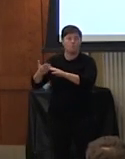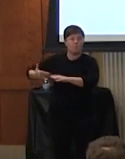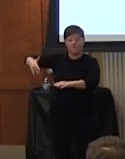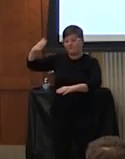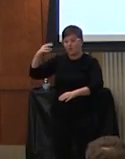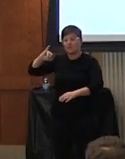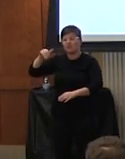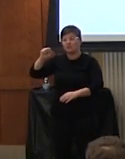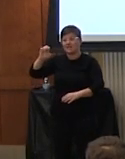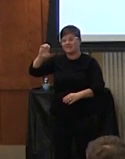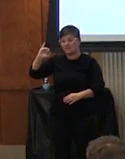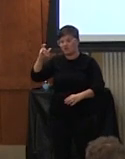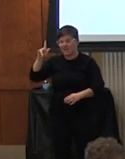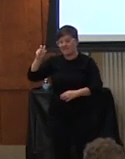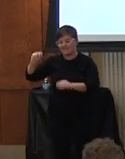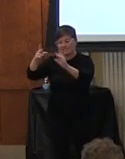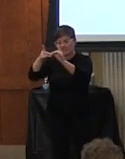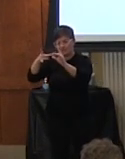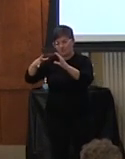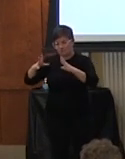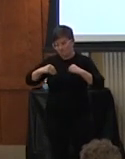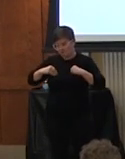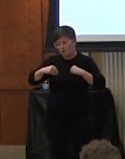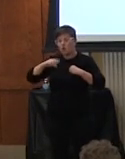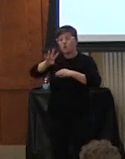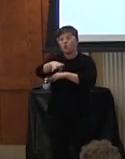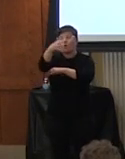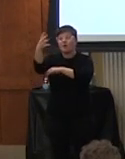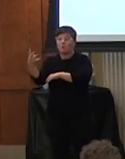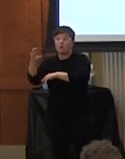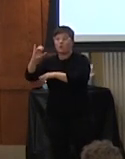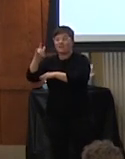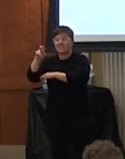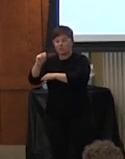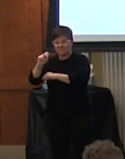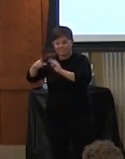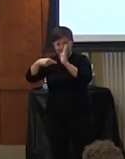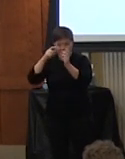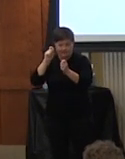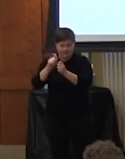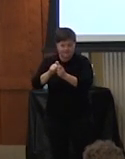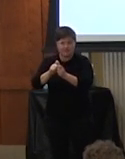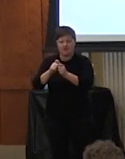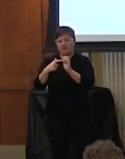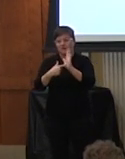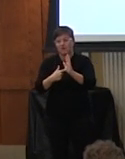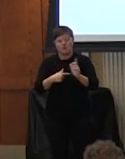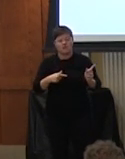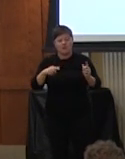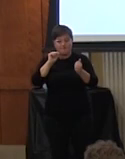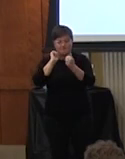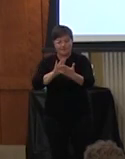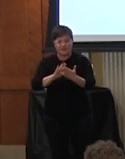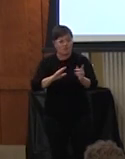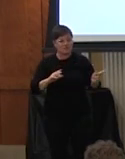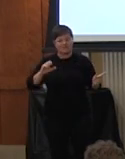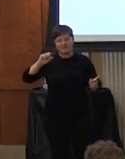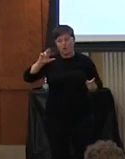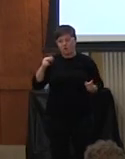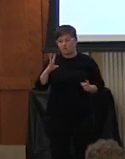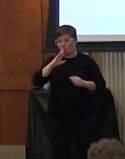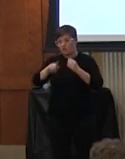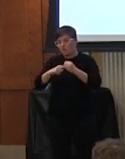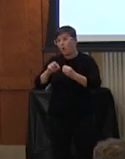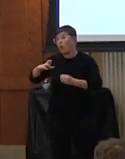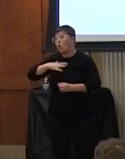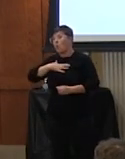um so the rainbow coalition would be a perfect example of following exactly the methodology that sarah lectured about today where white